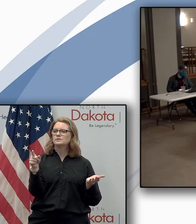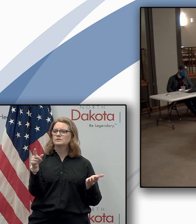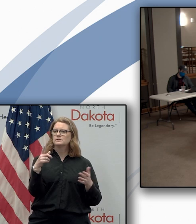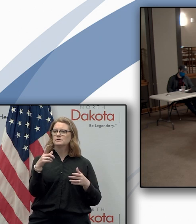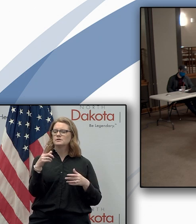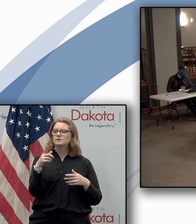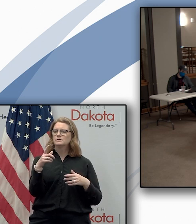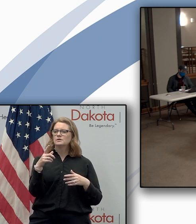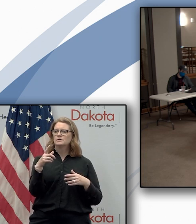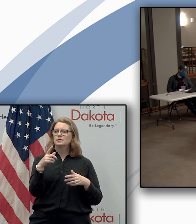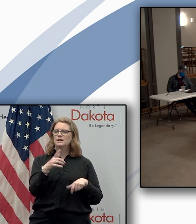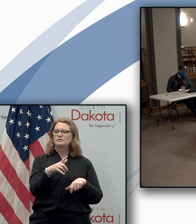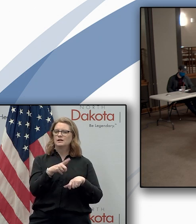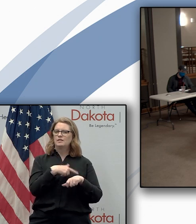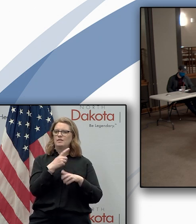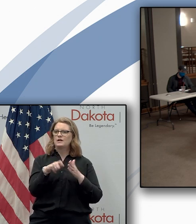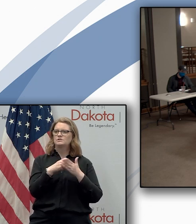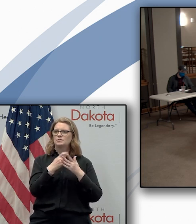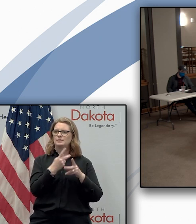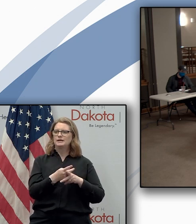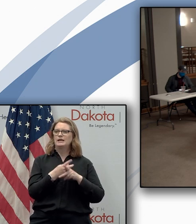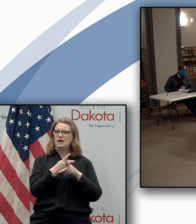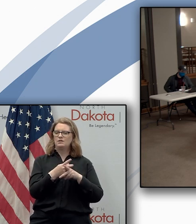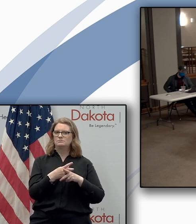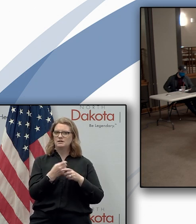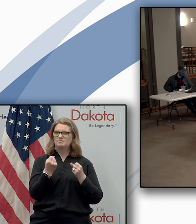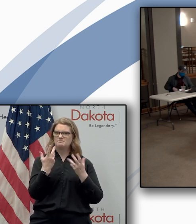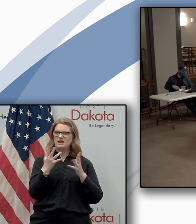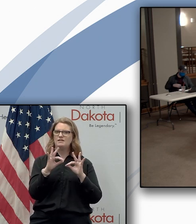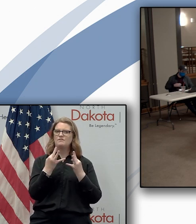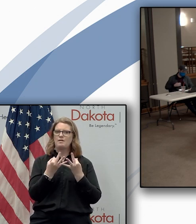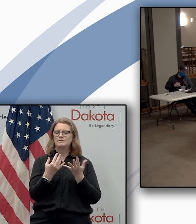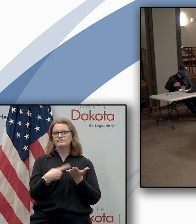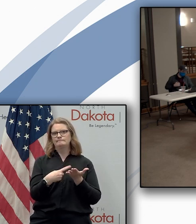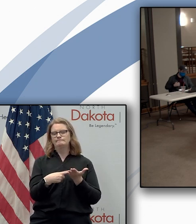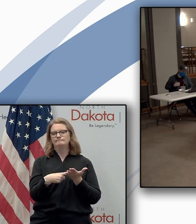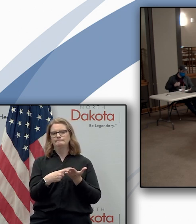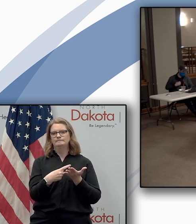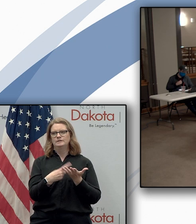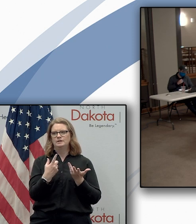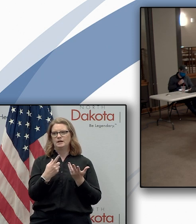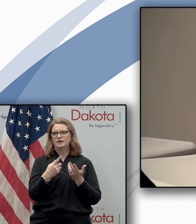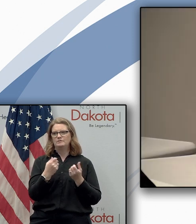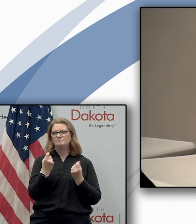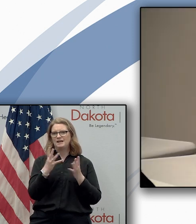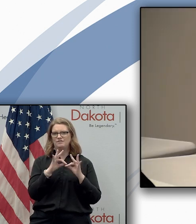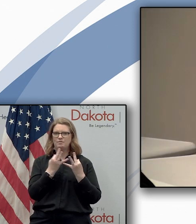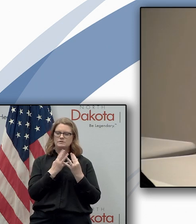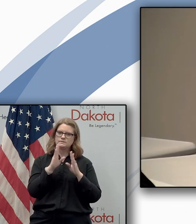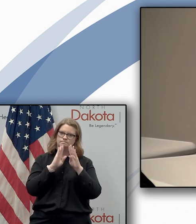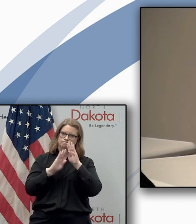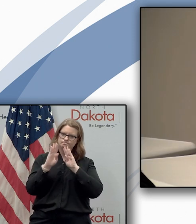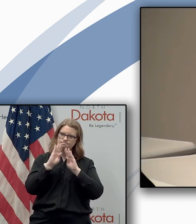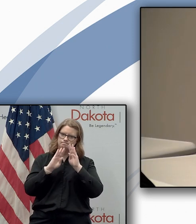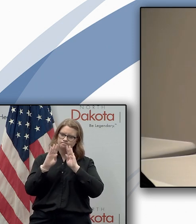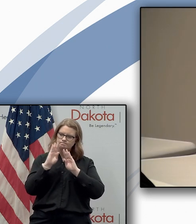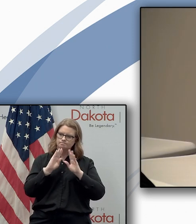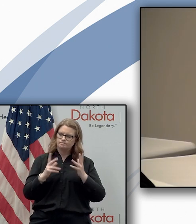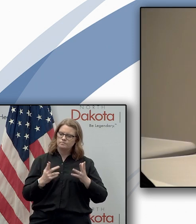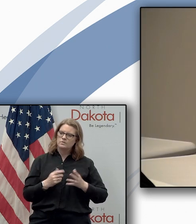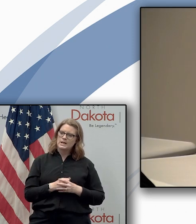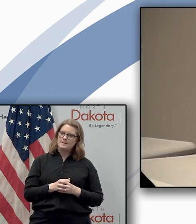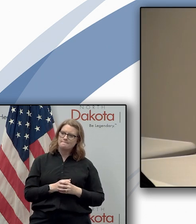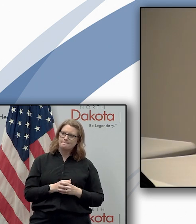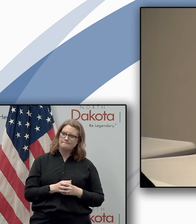you know, long-term care facilities. It's been a big debate about this week. Obviously a lot of families are understandably distraught and it's taking more time. Um,